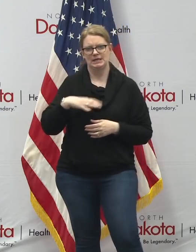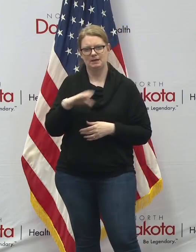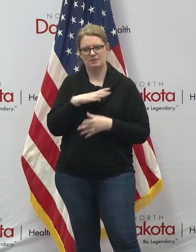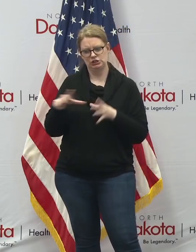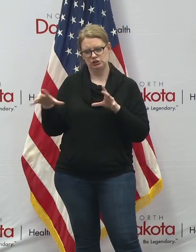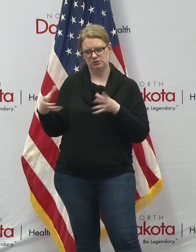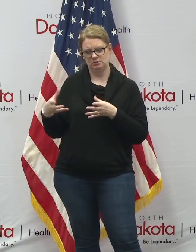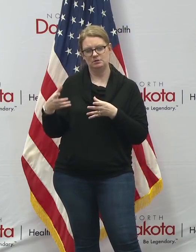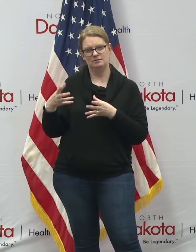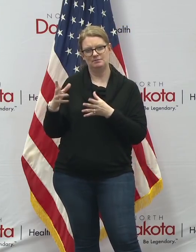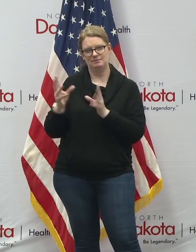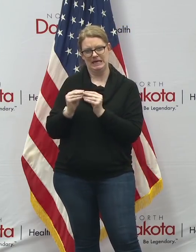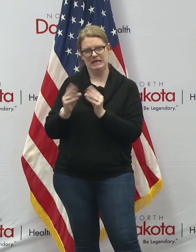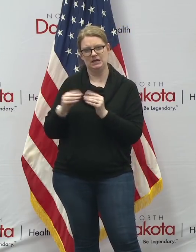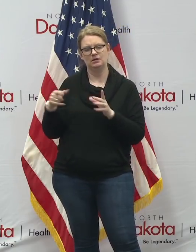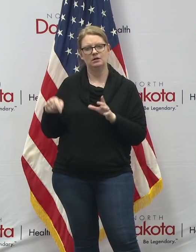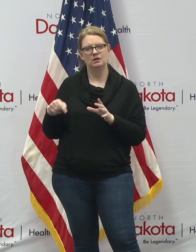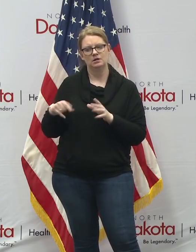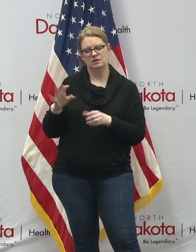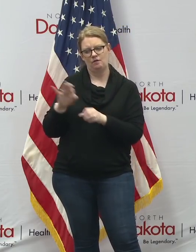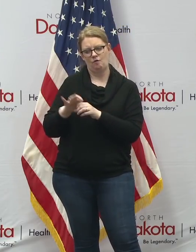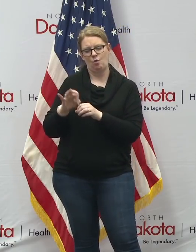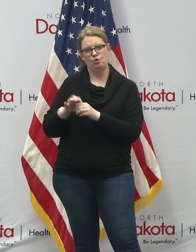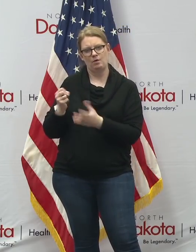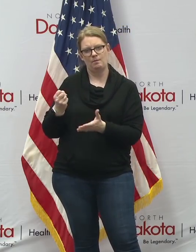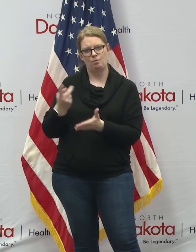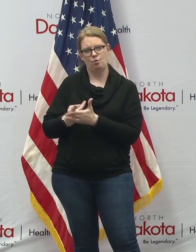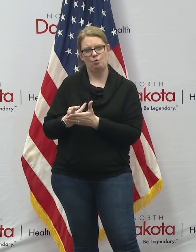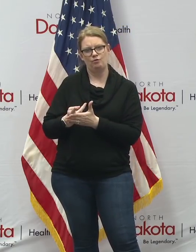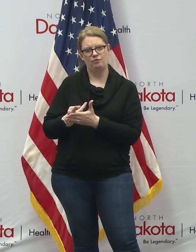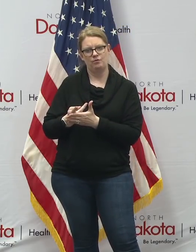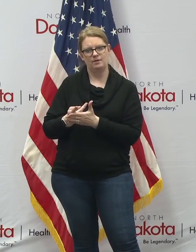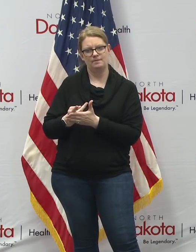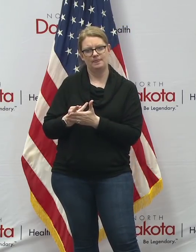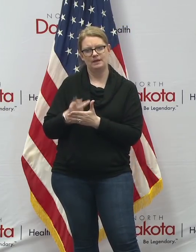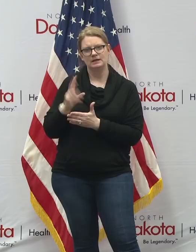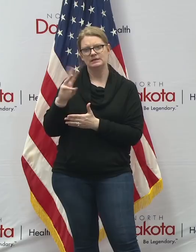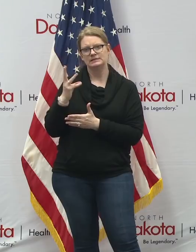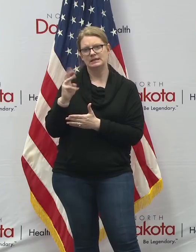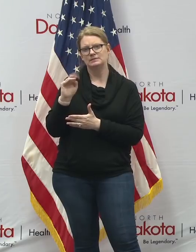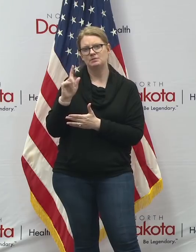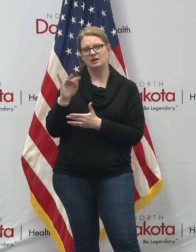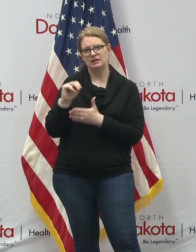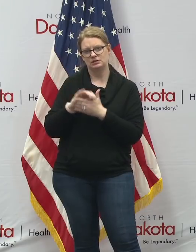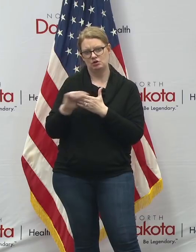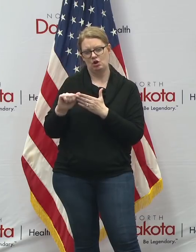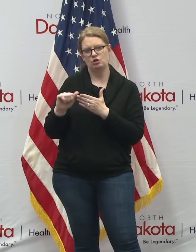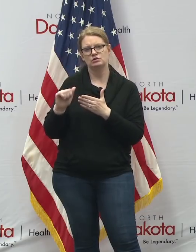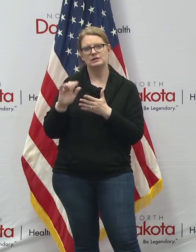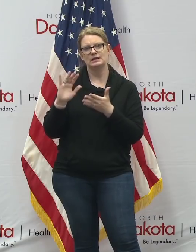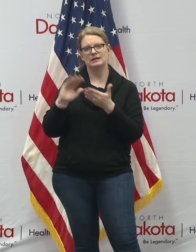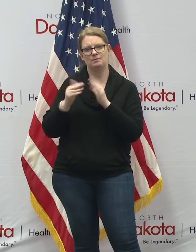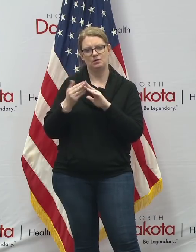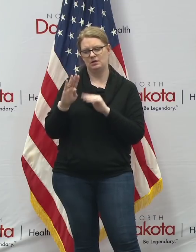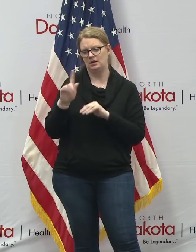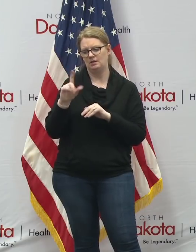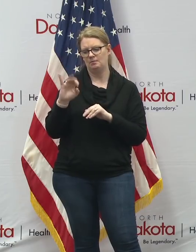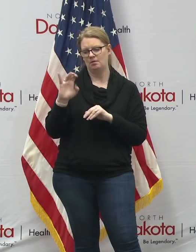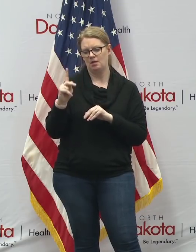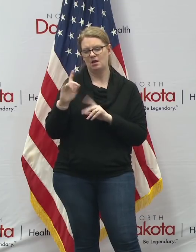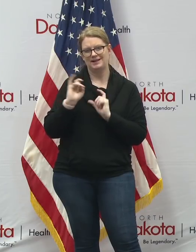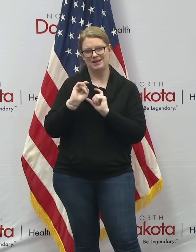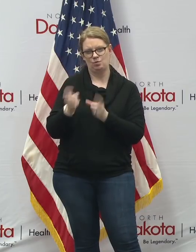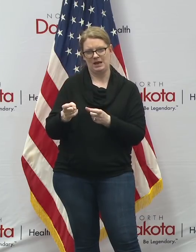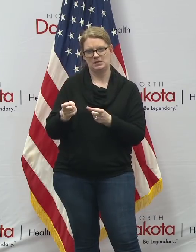meeting today uh there was a vote to approve uh six million dollars in community block grant uh